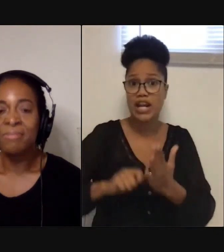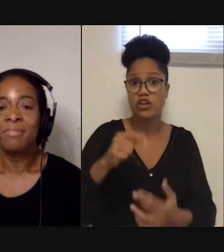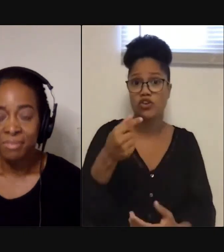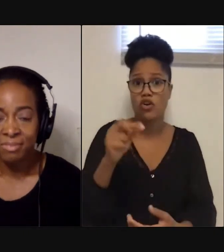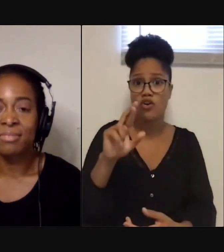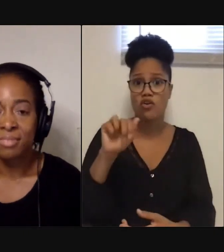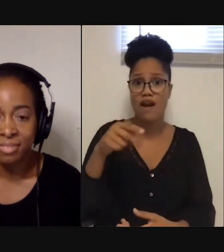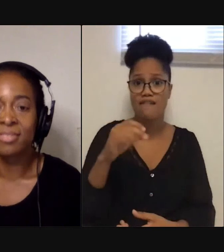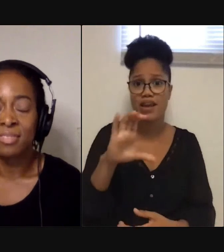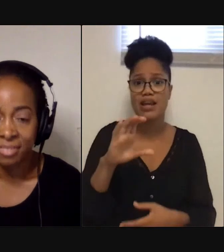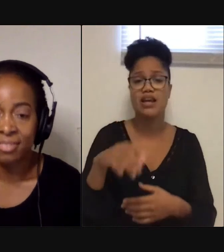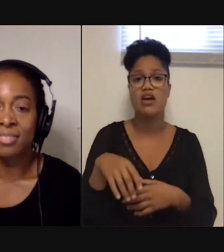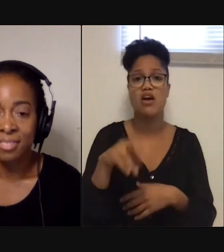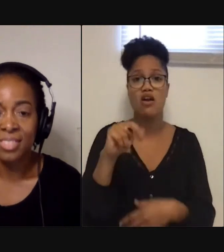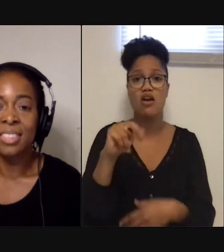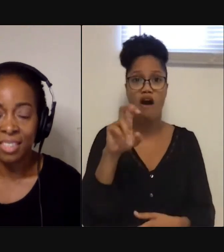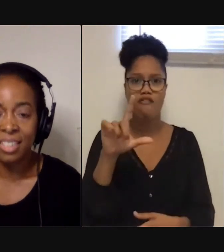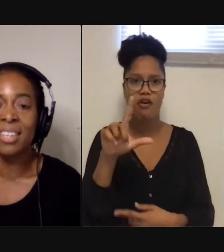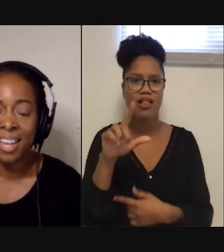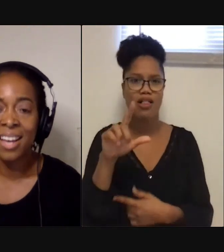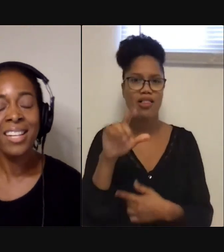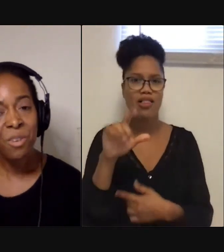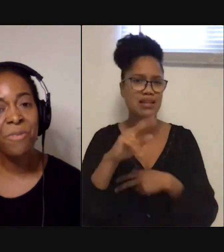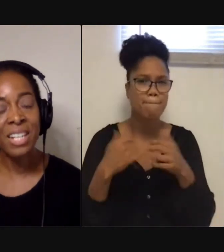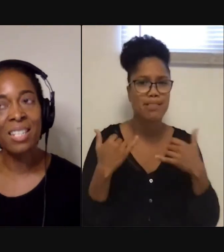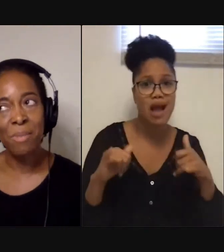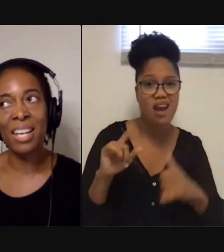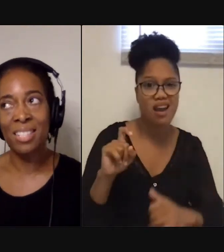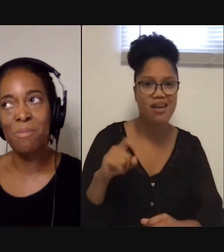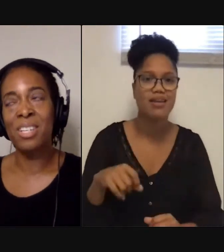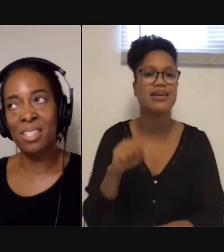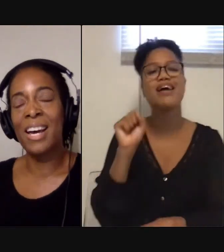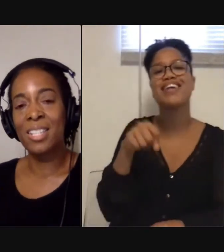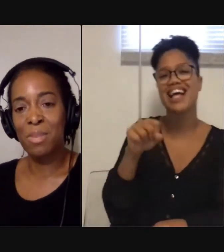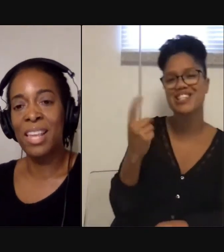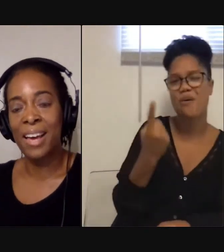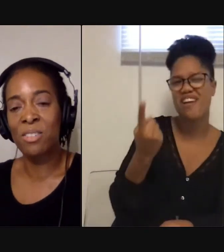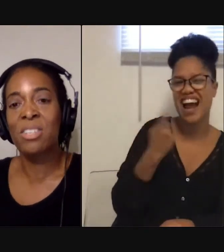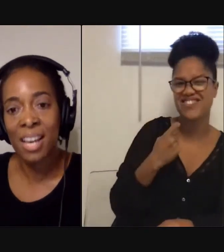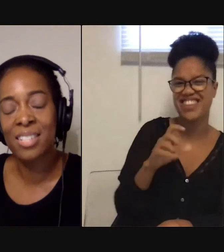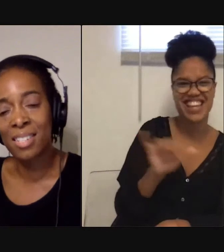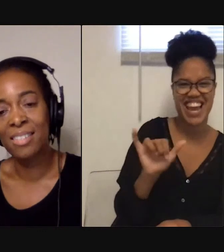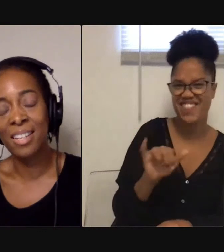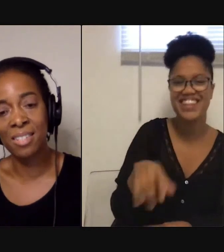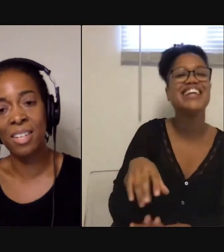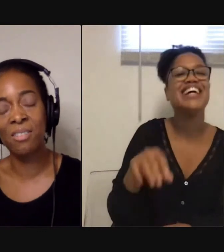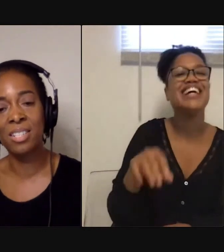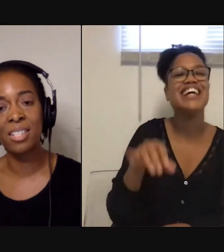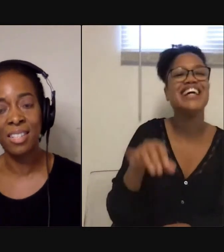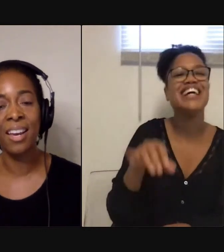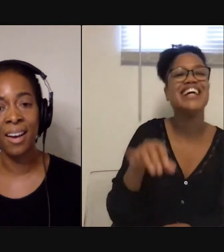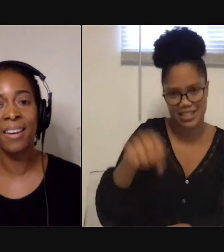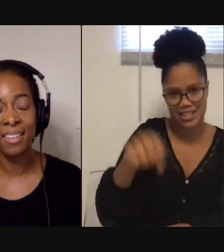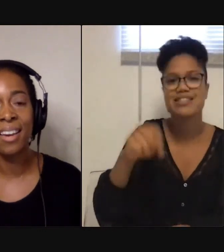sense of play kind of come into the poems in that way? Yeah. That's funny. Somebody, someone else asked me that too. Yes. That's a great